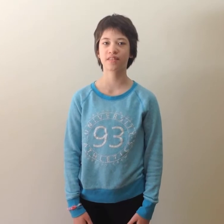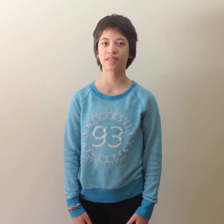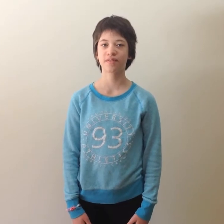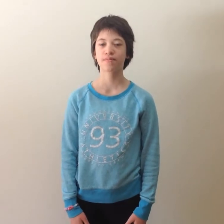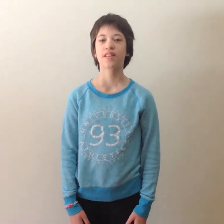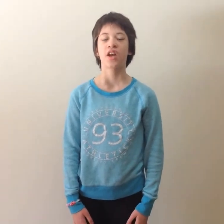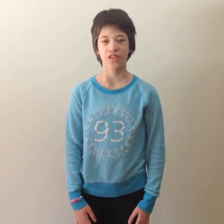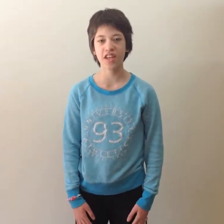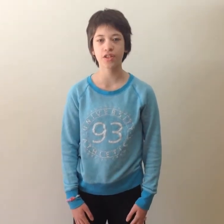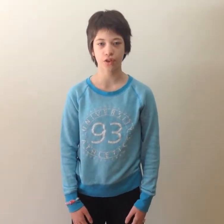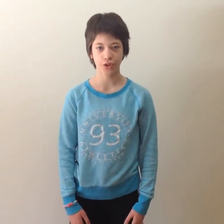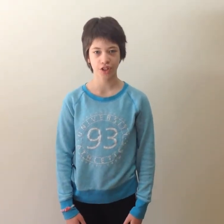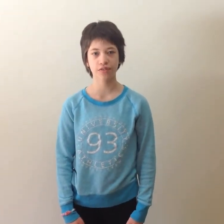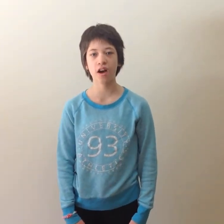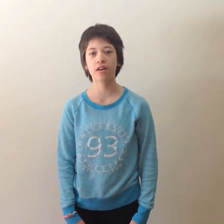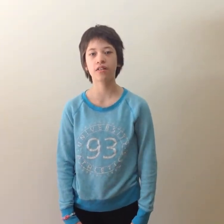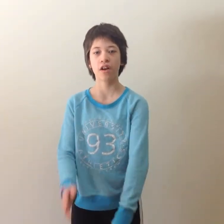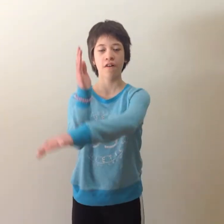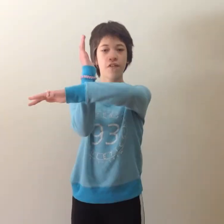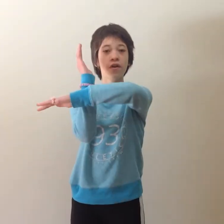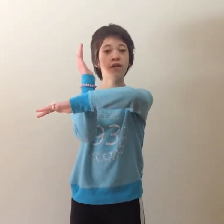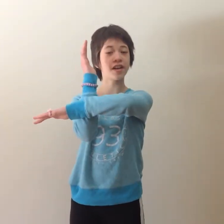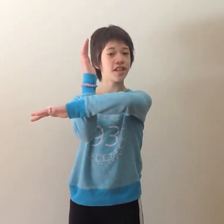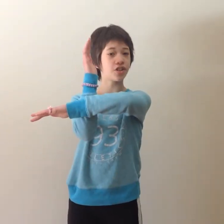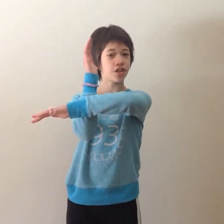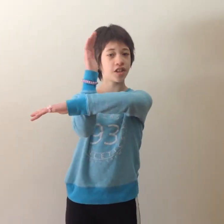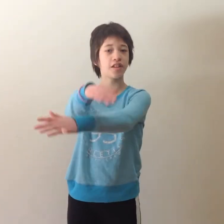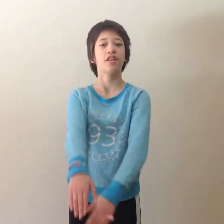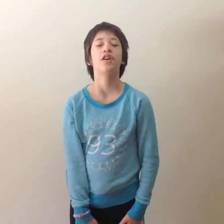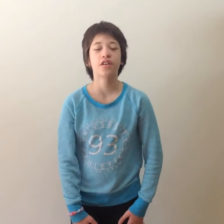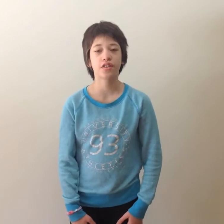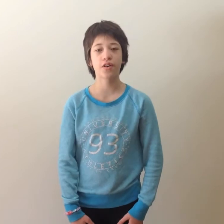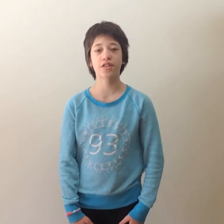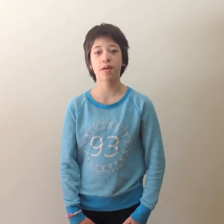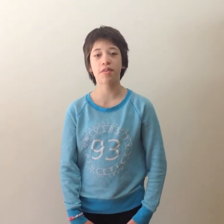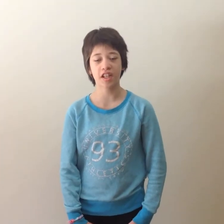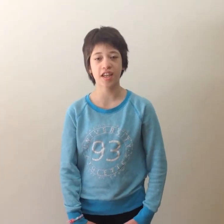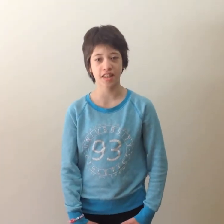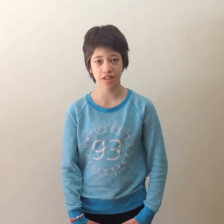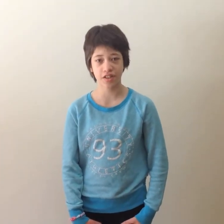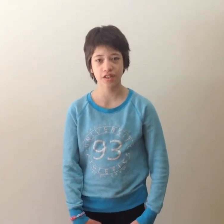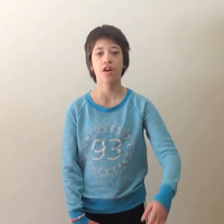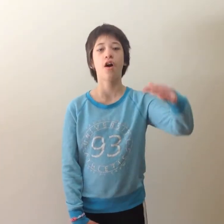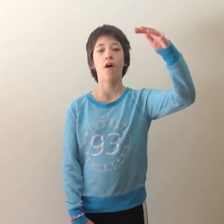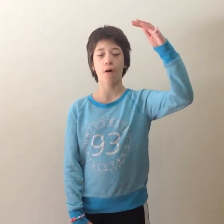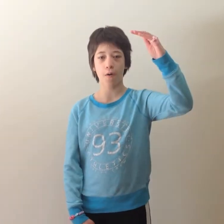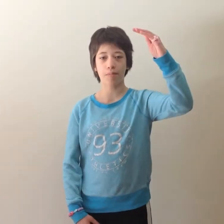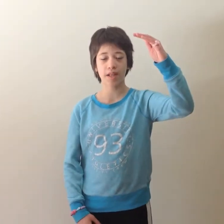The associative law for addition goes something like this, opening